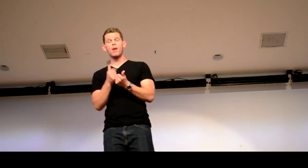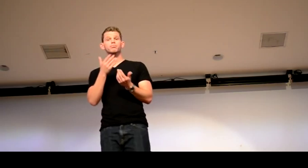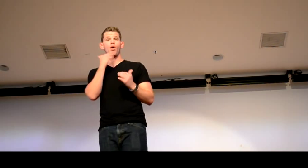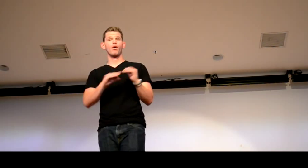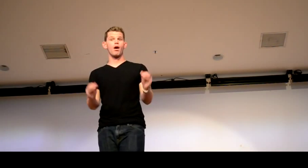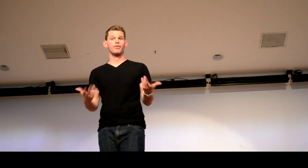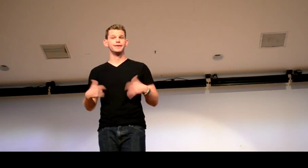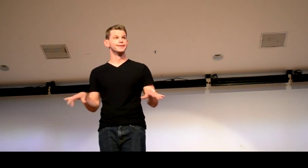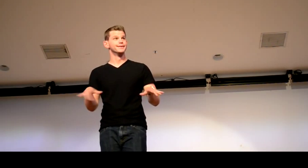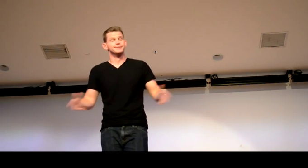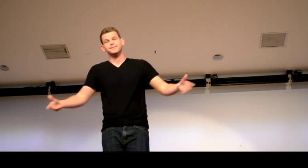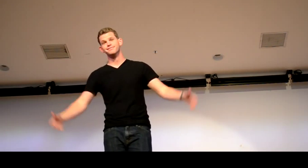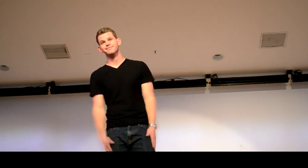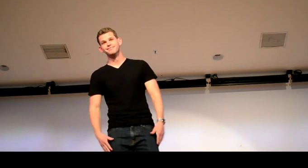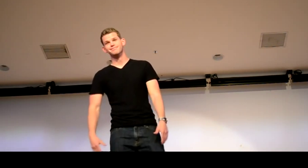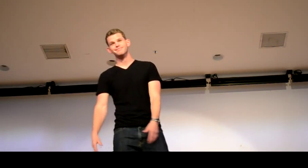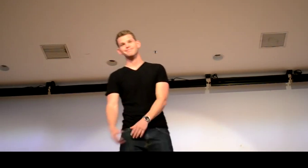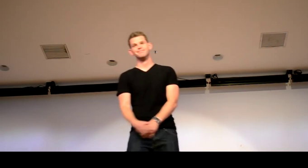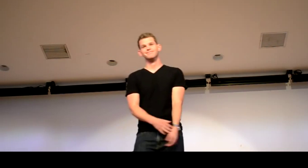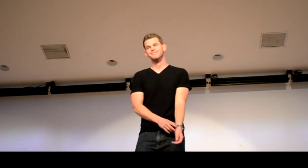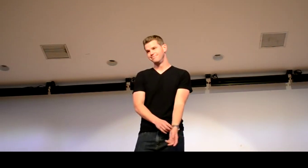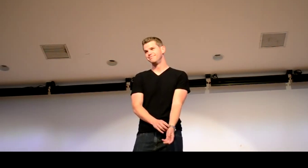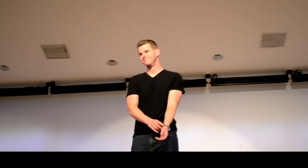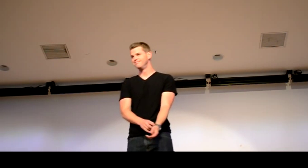So, I like, you know, if I have nothing else to do, I play a few games. the heck?